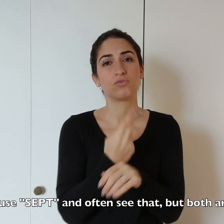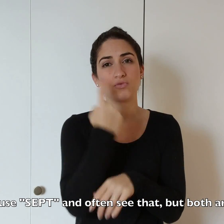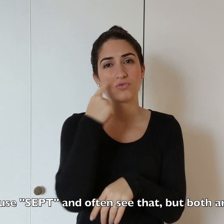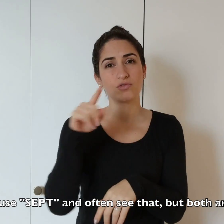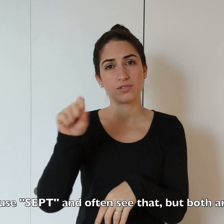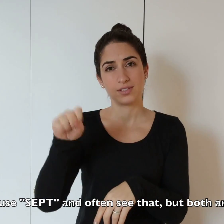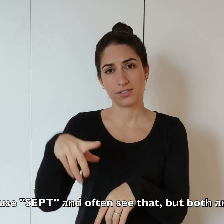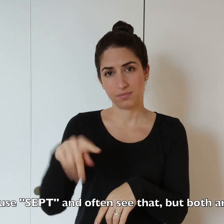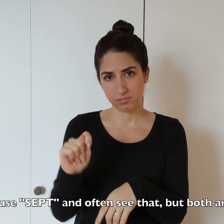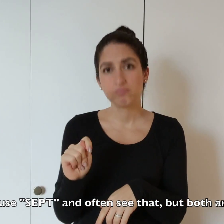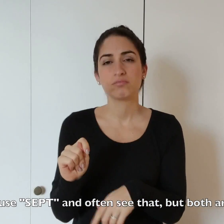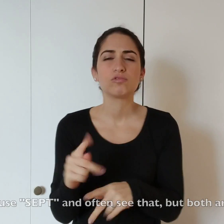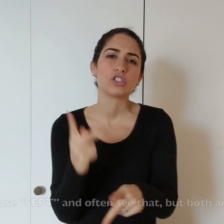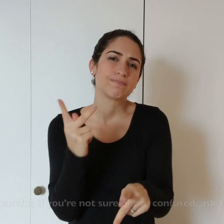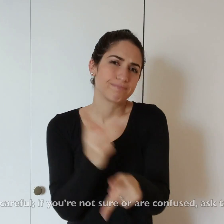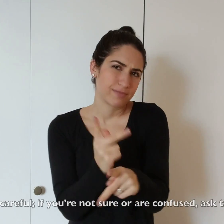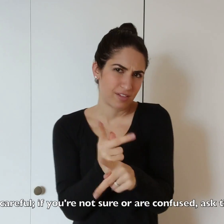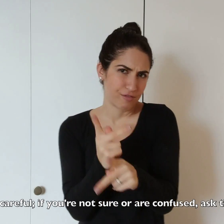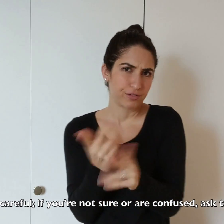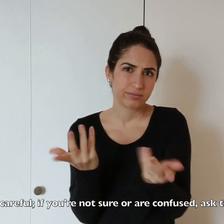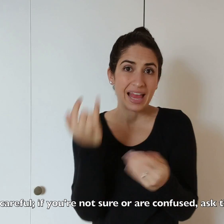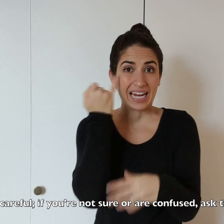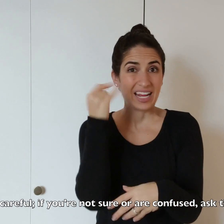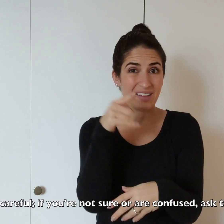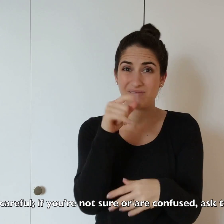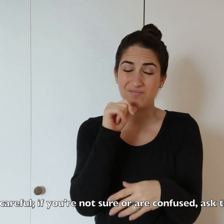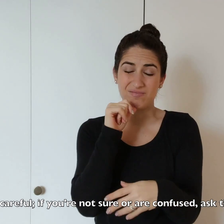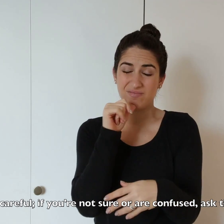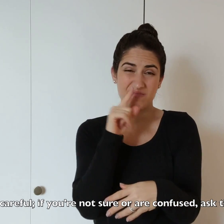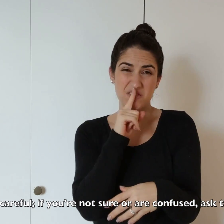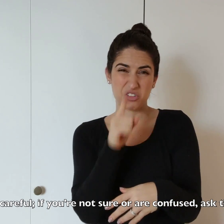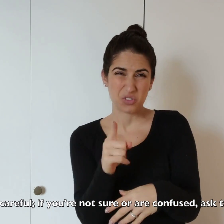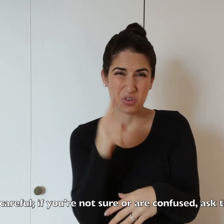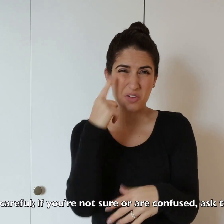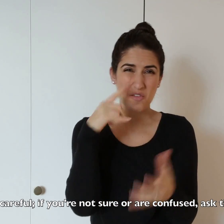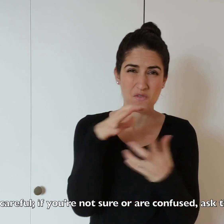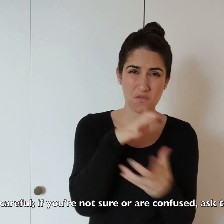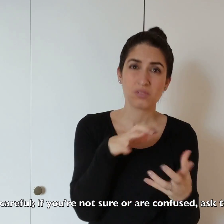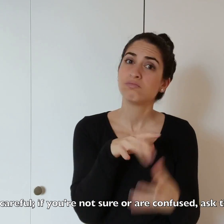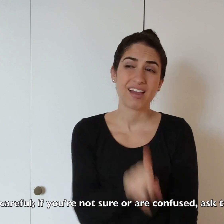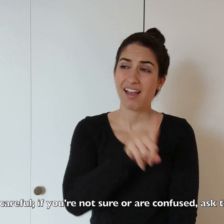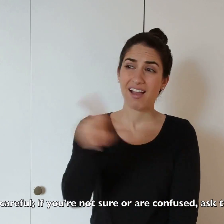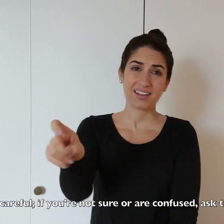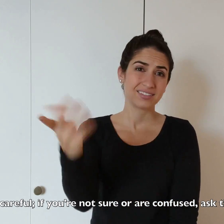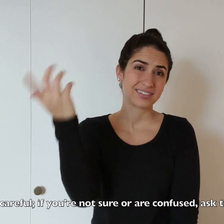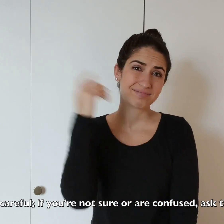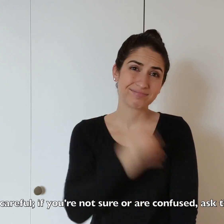sometimes used for September. So be careful! If you're not sure or are confused, ask the signer.